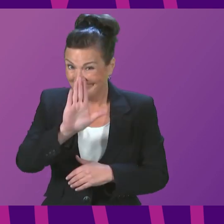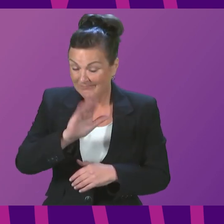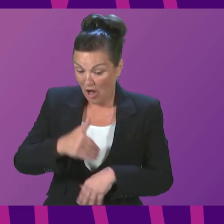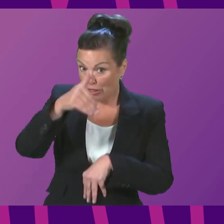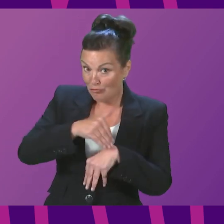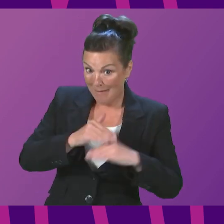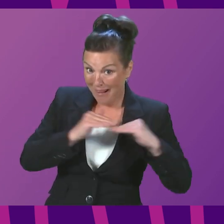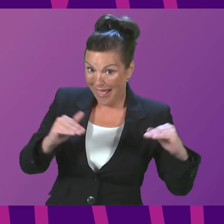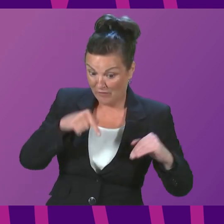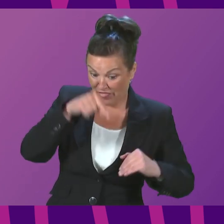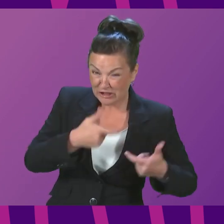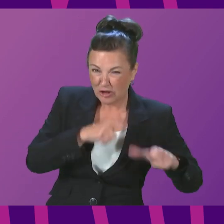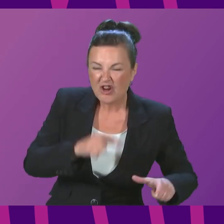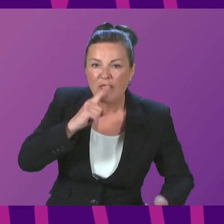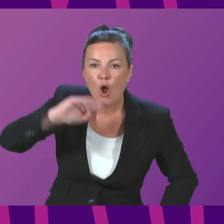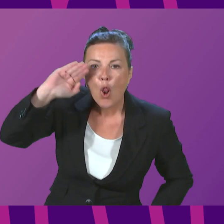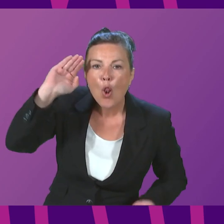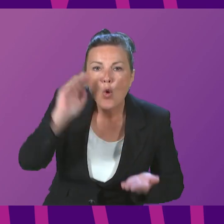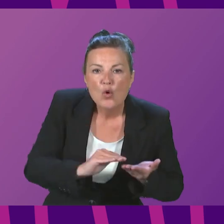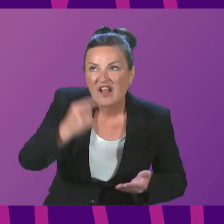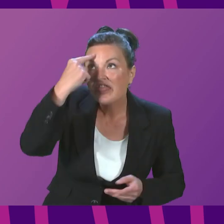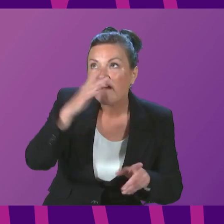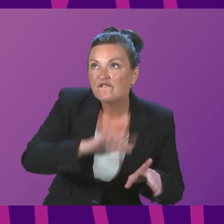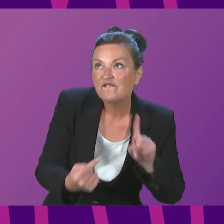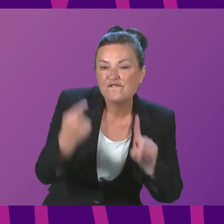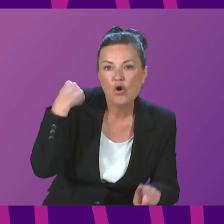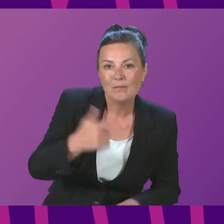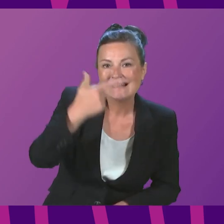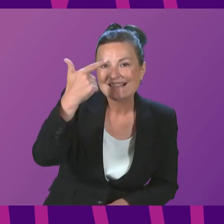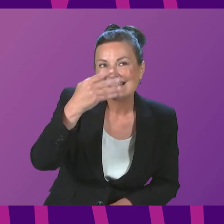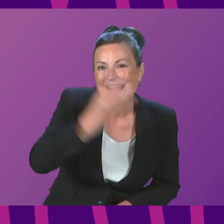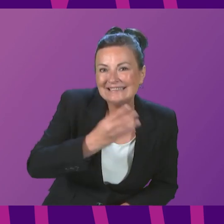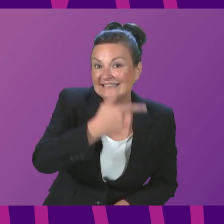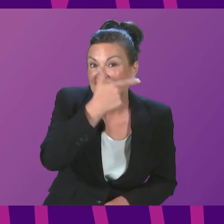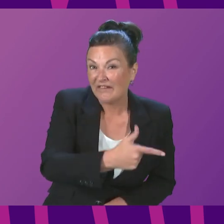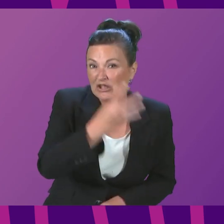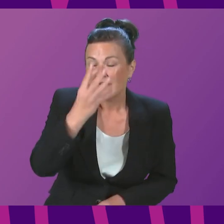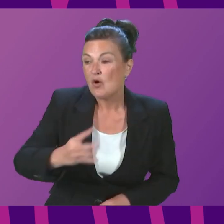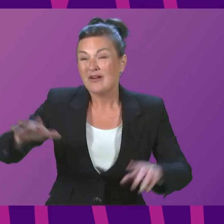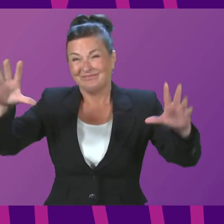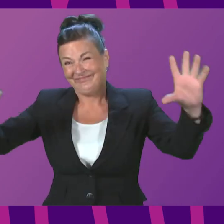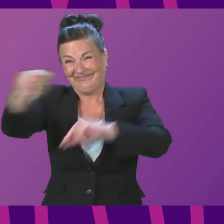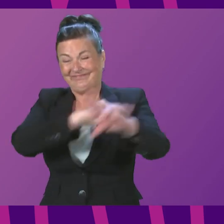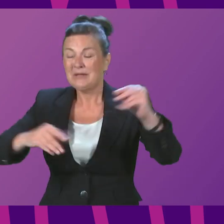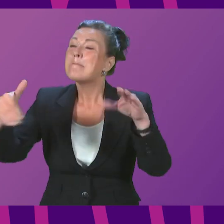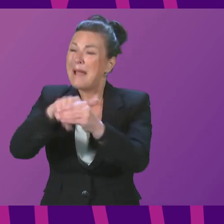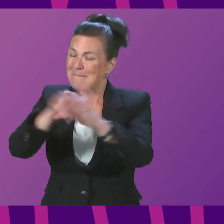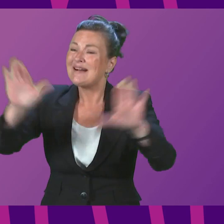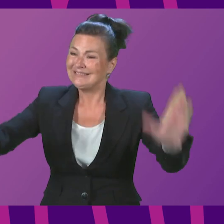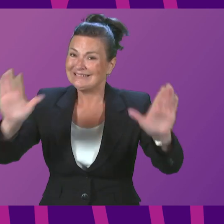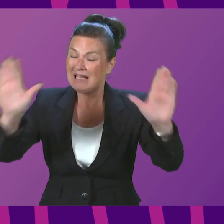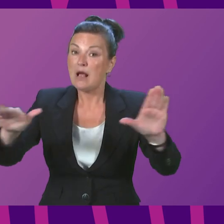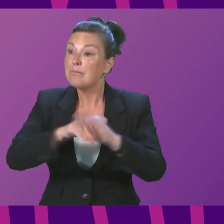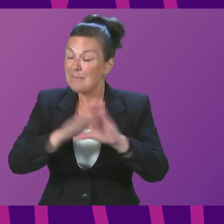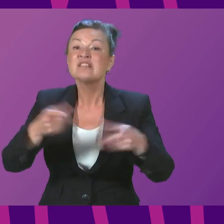this country are at their lowest level since, I think, 1974. Members, members, First